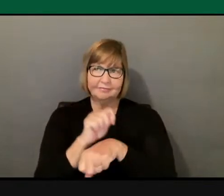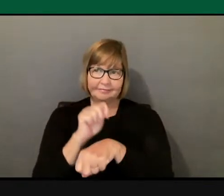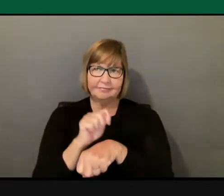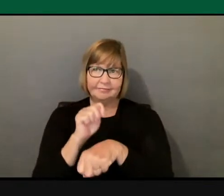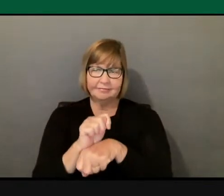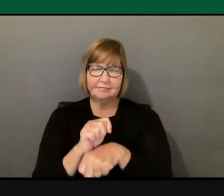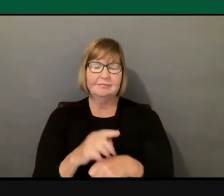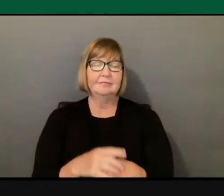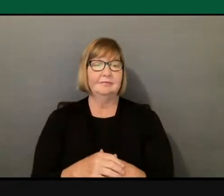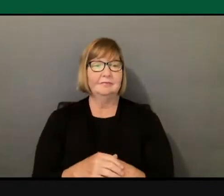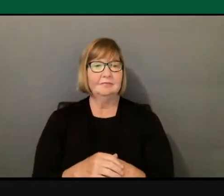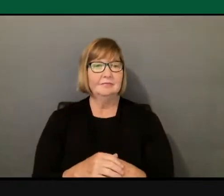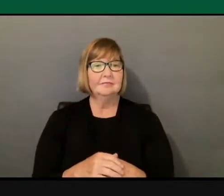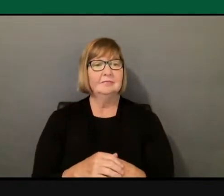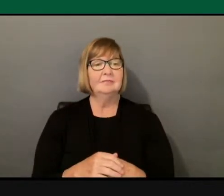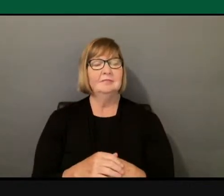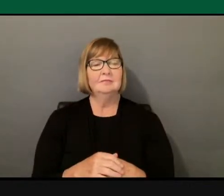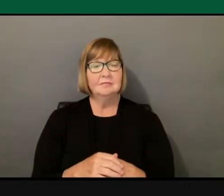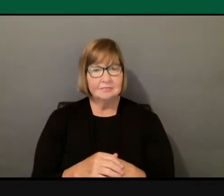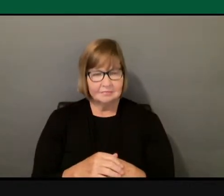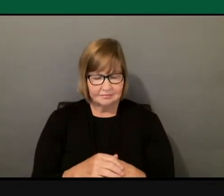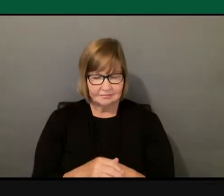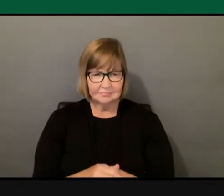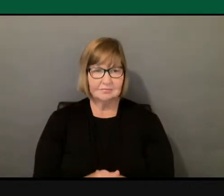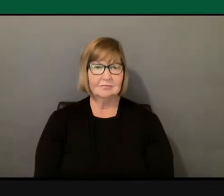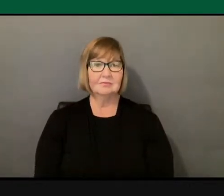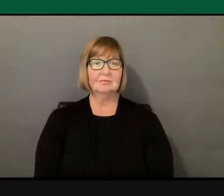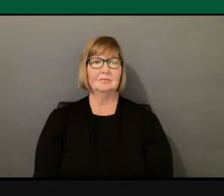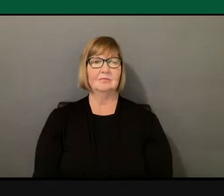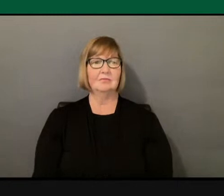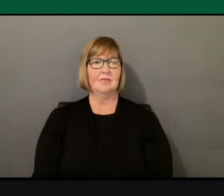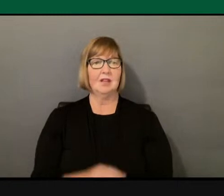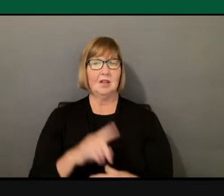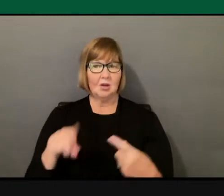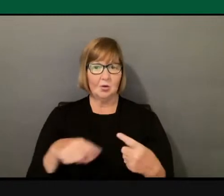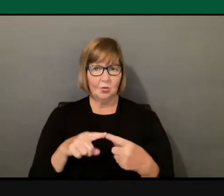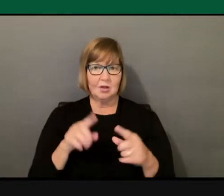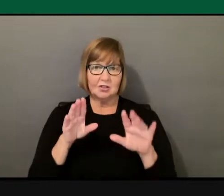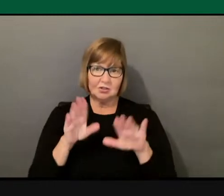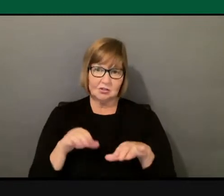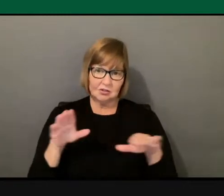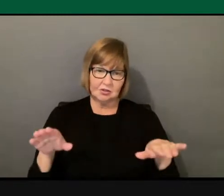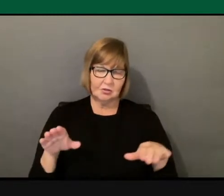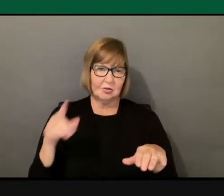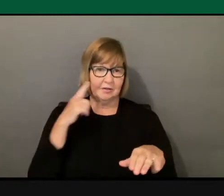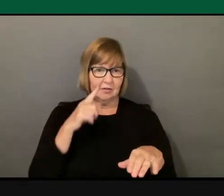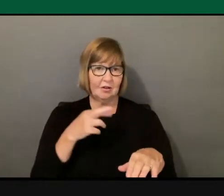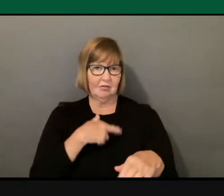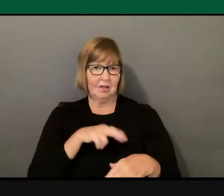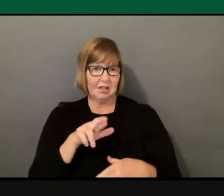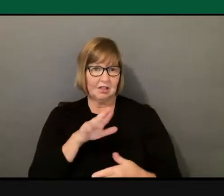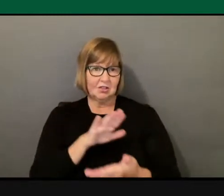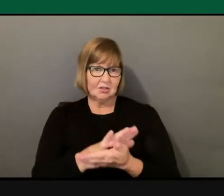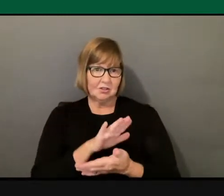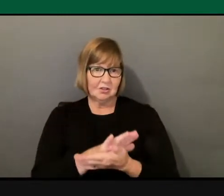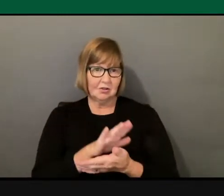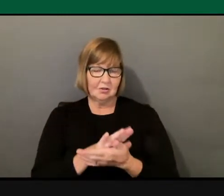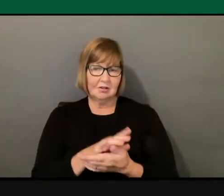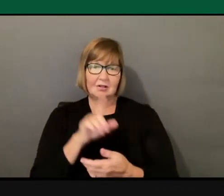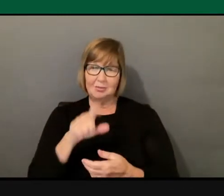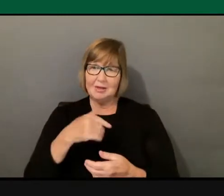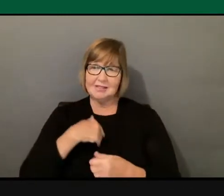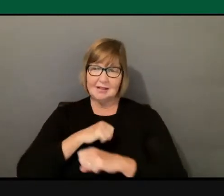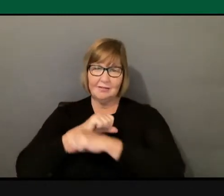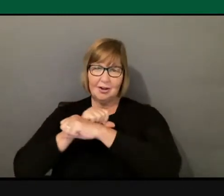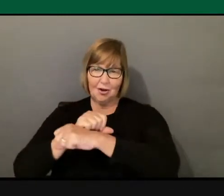And we, when our, when we have children on site for our religious school, we have to have a guard there. We